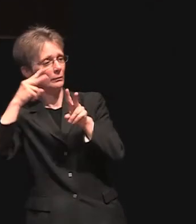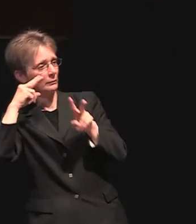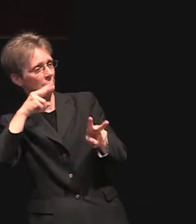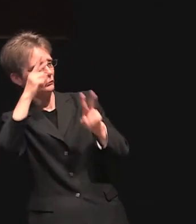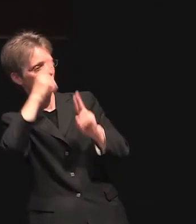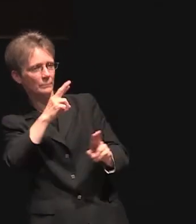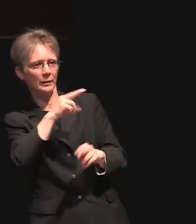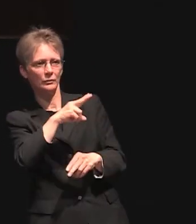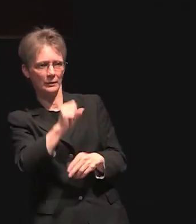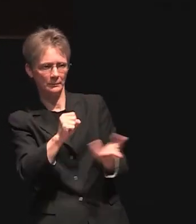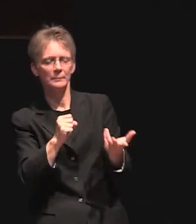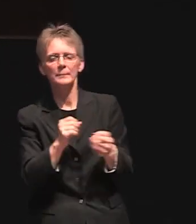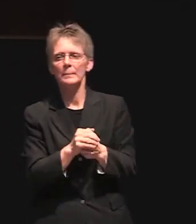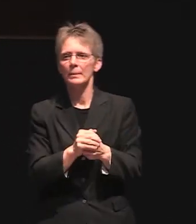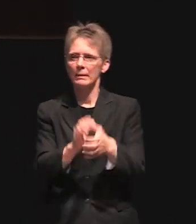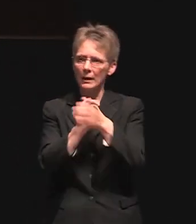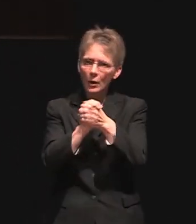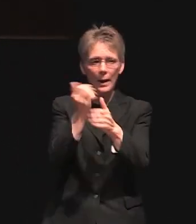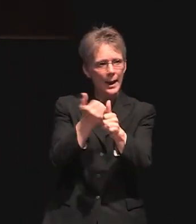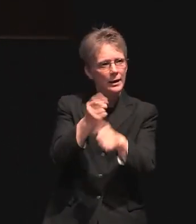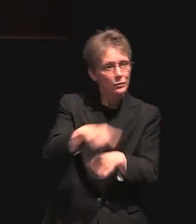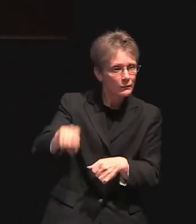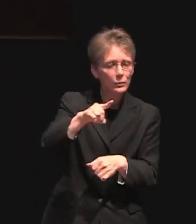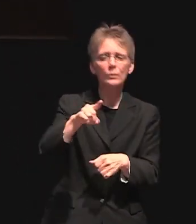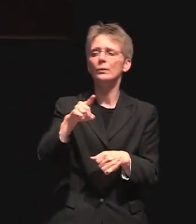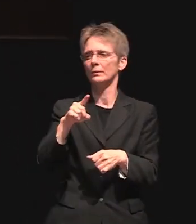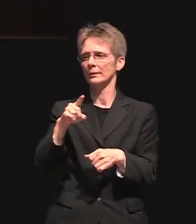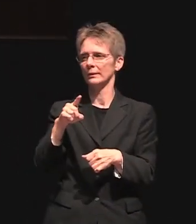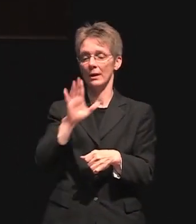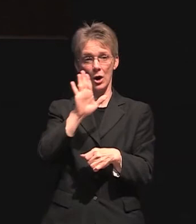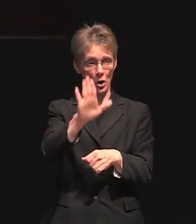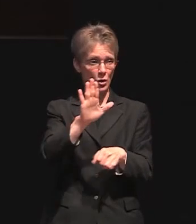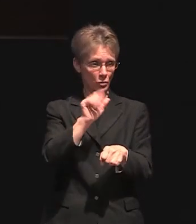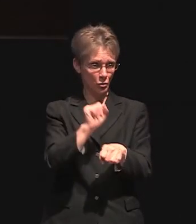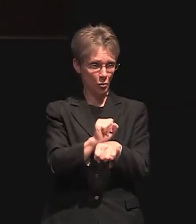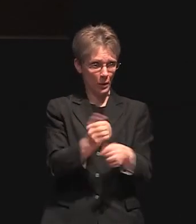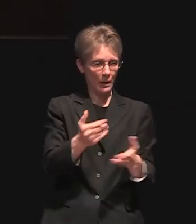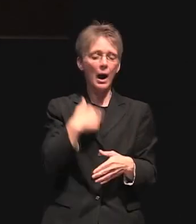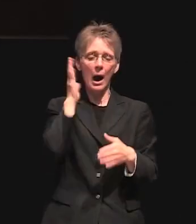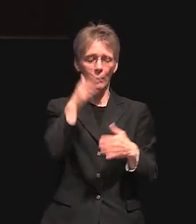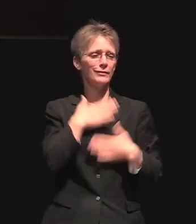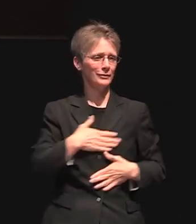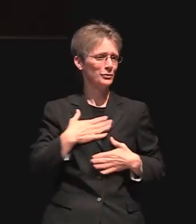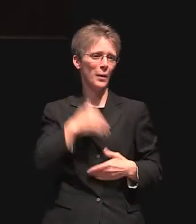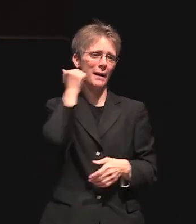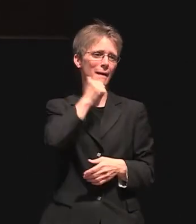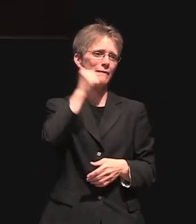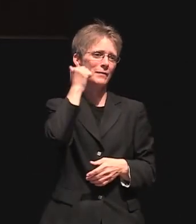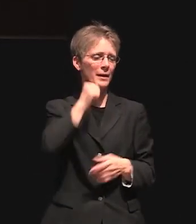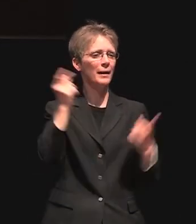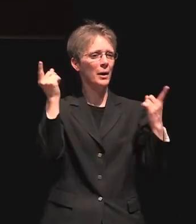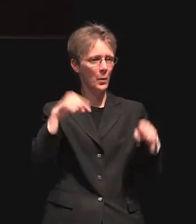enormous accomplishment and your work i will enjoy every day as i cross uh from independence